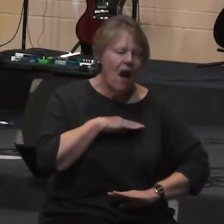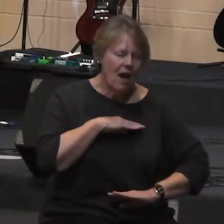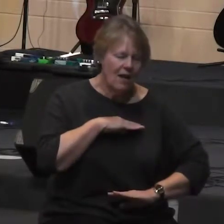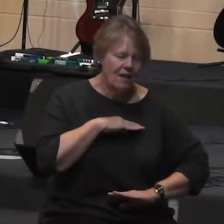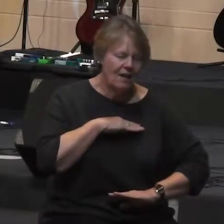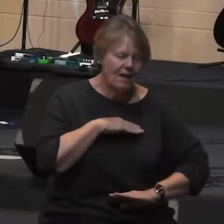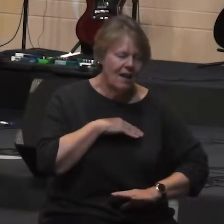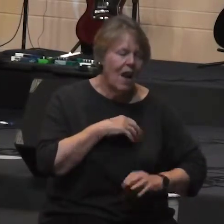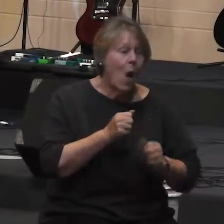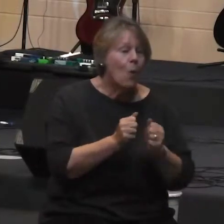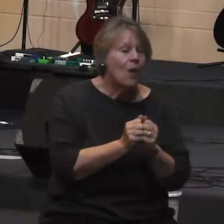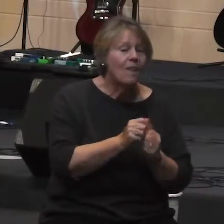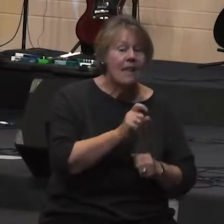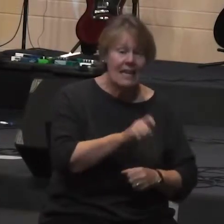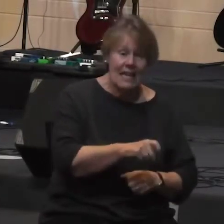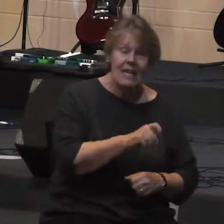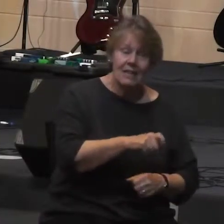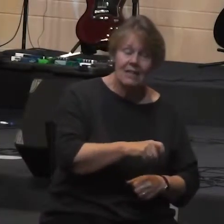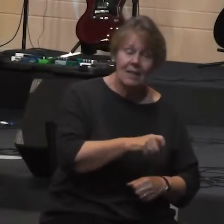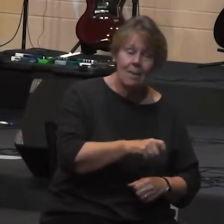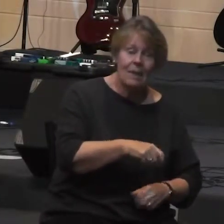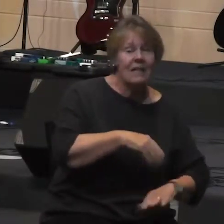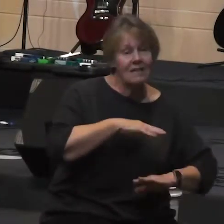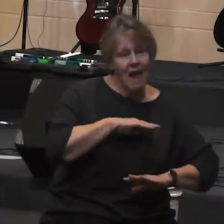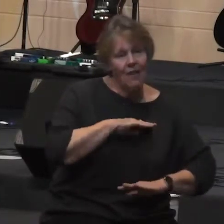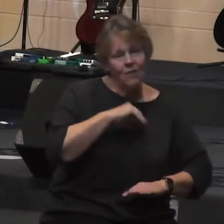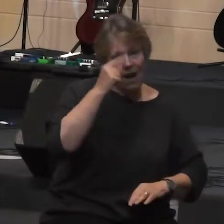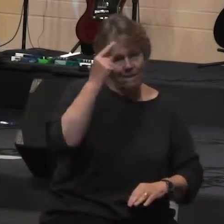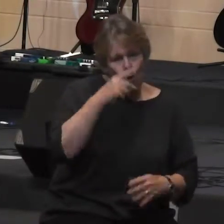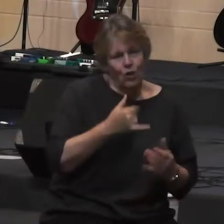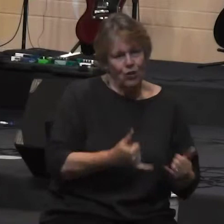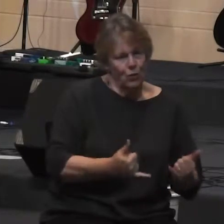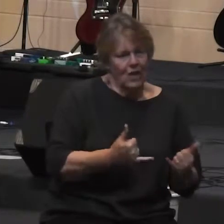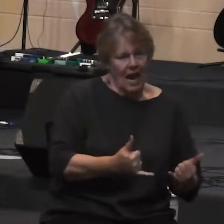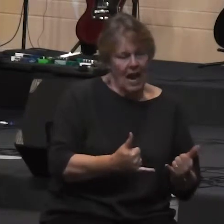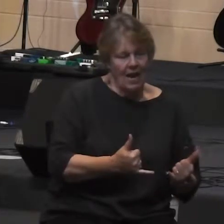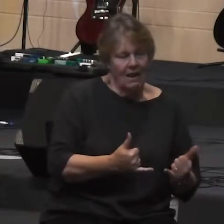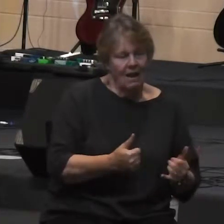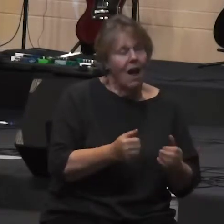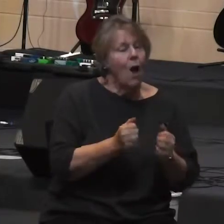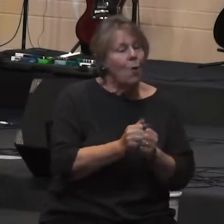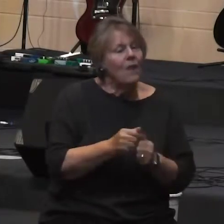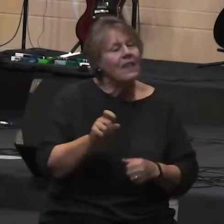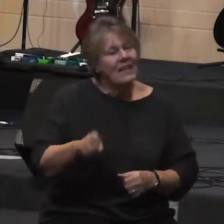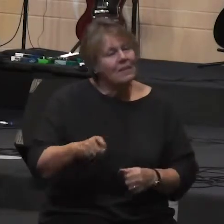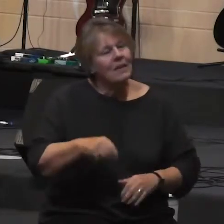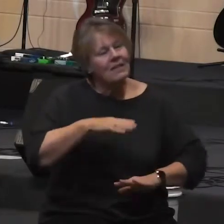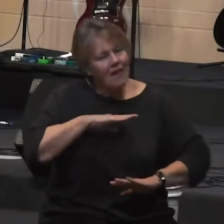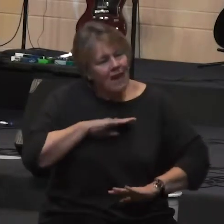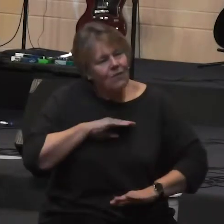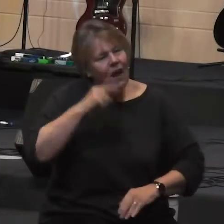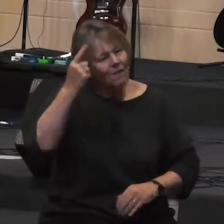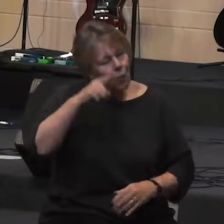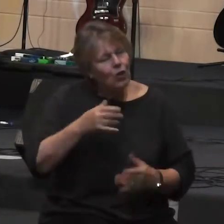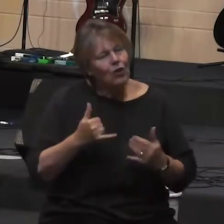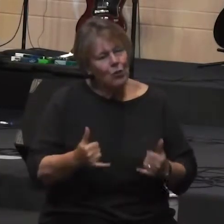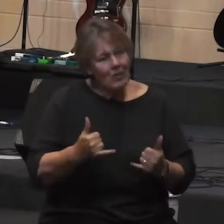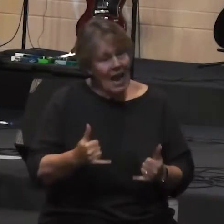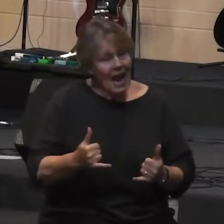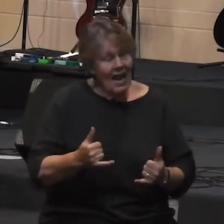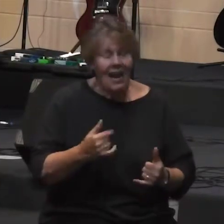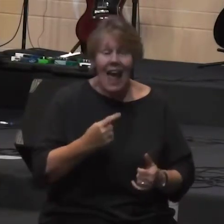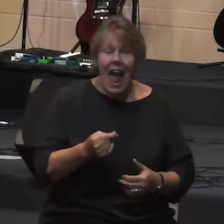with the needs being met for today to be satisfied with the needs met for today and to trust that again